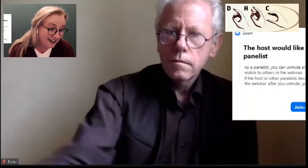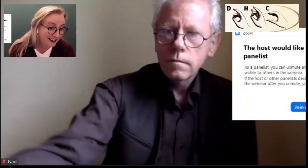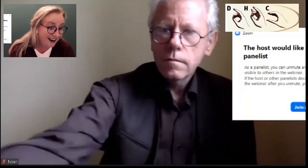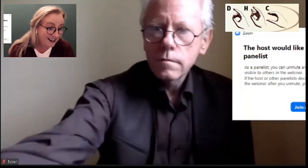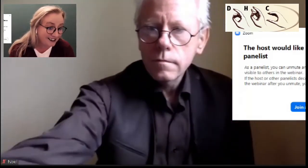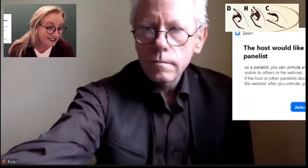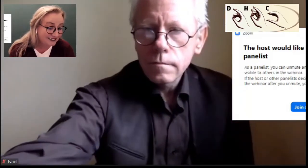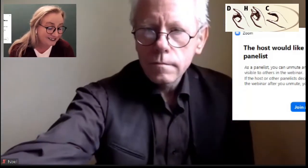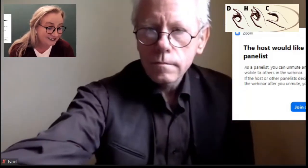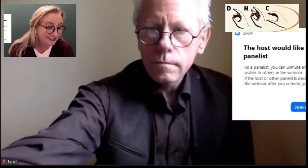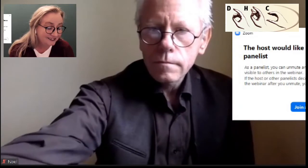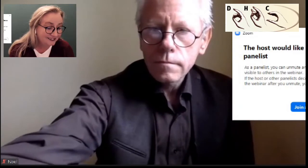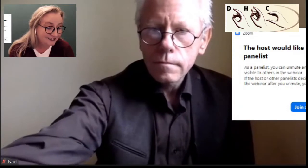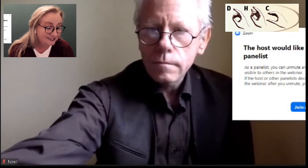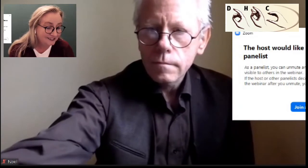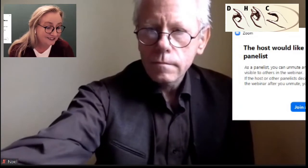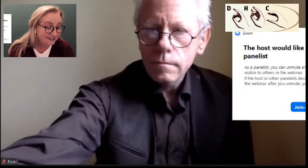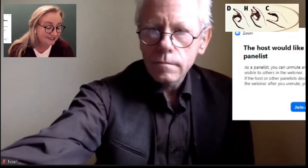conference online.